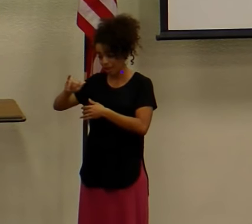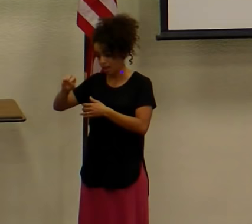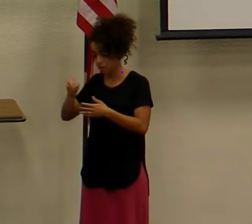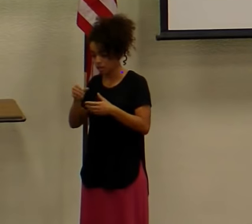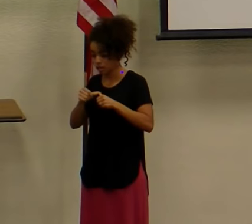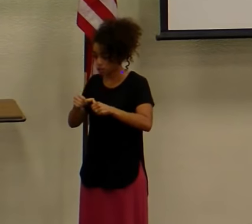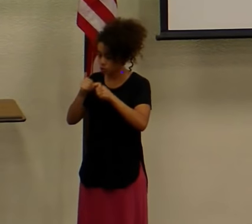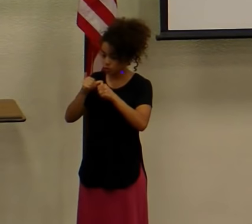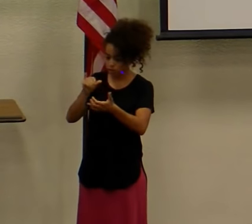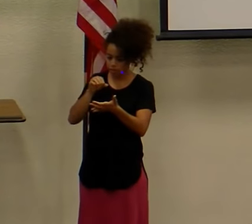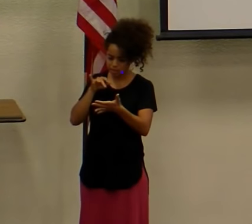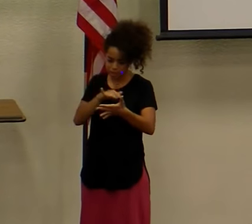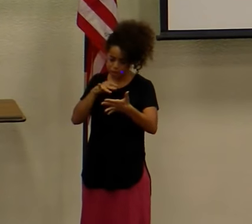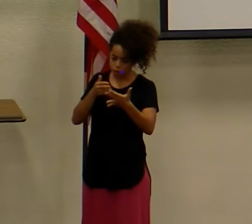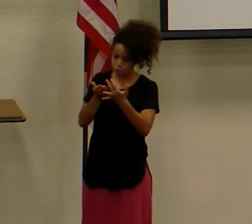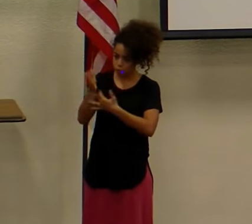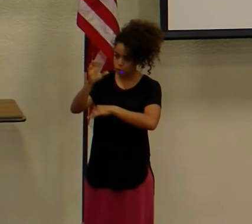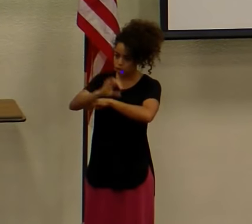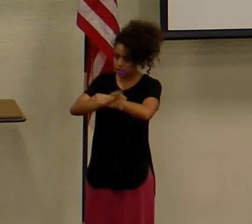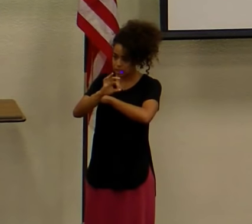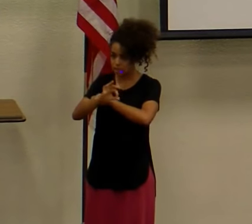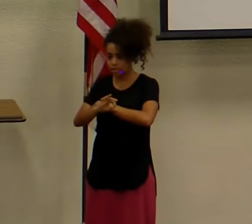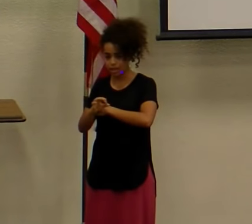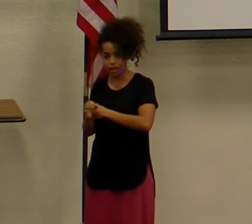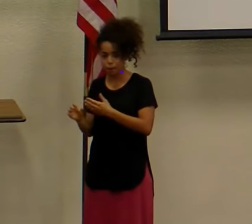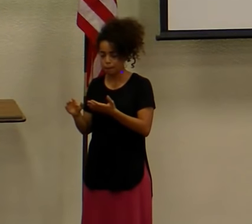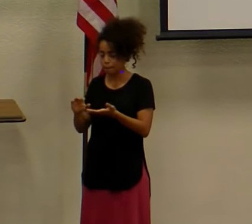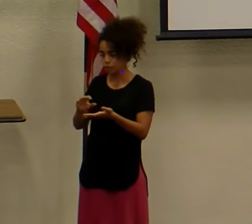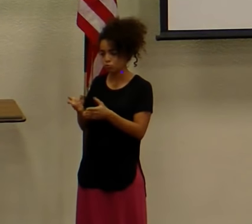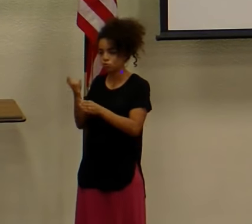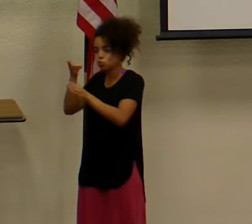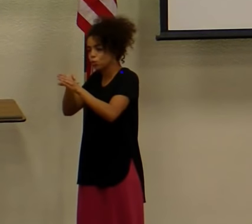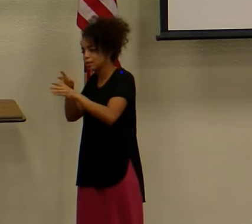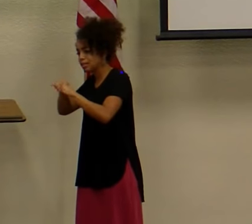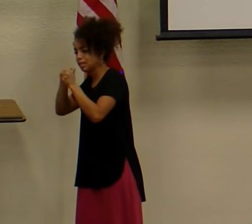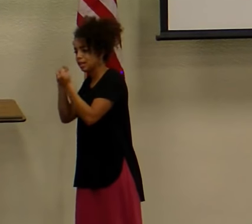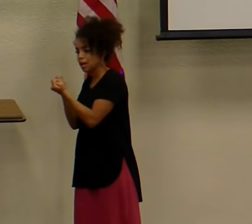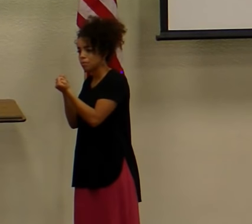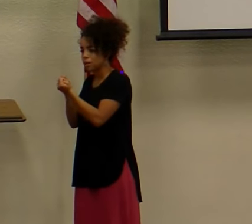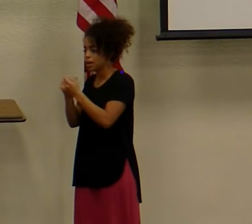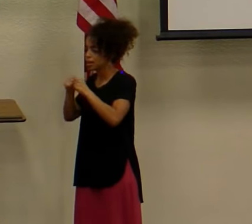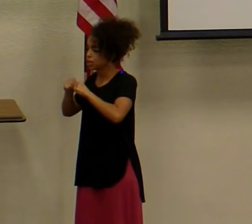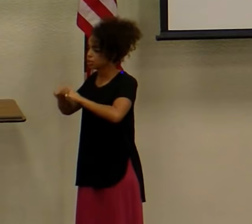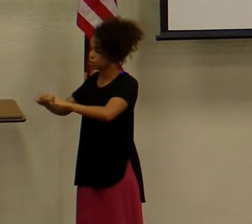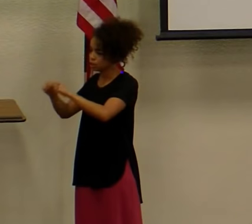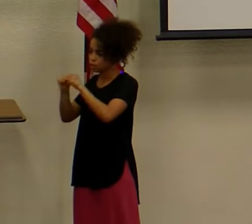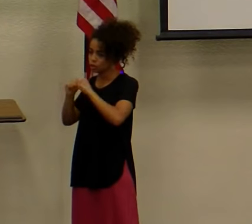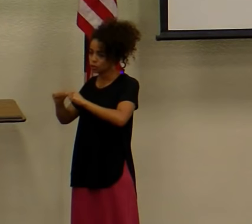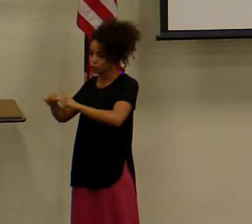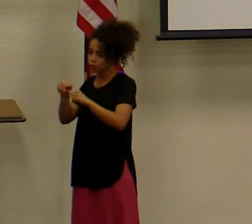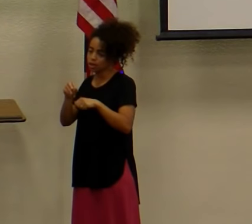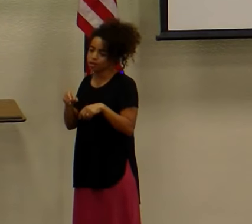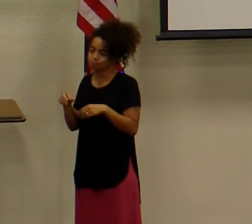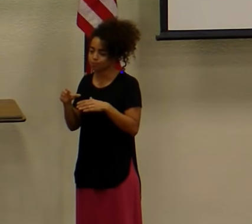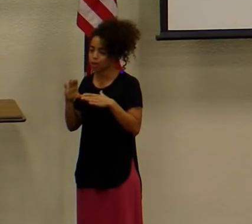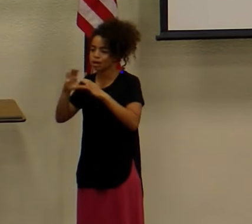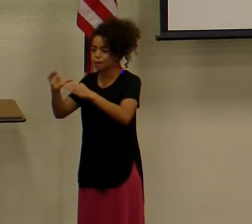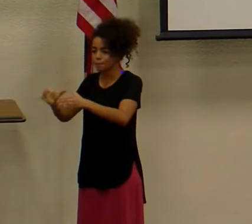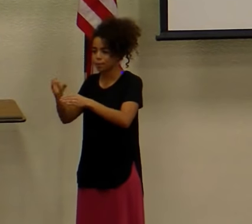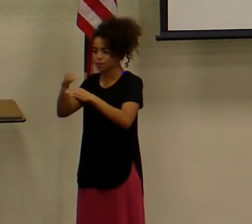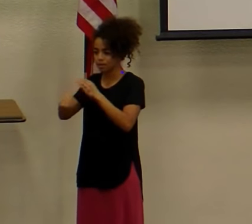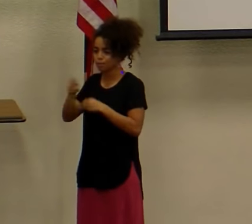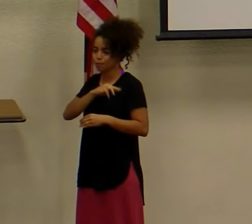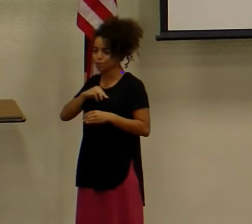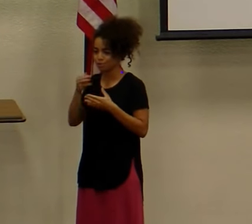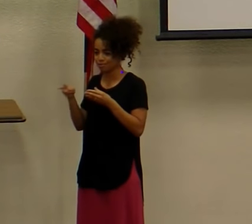then get on a team and go and make a long-term commitment to the mission field. And that's what we see with this couple as well as they make